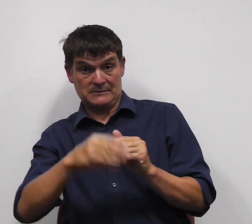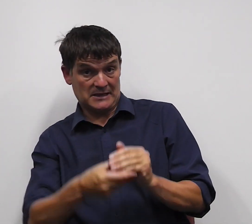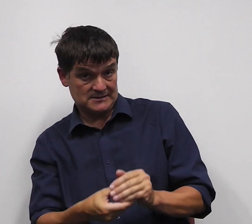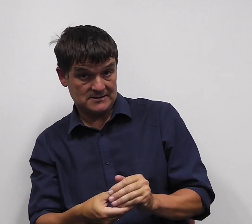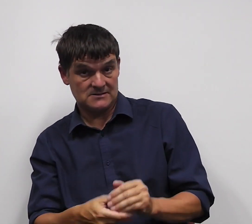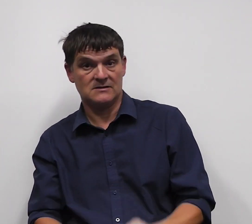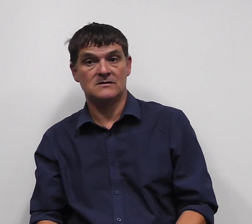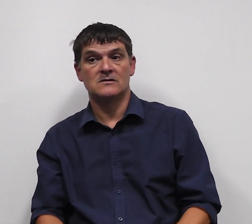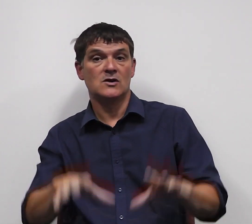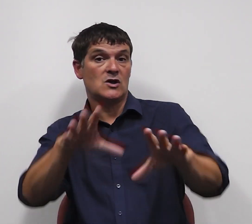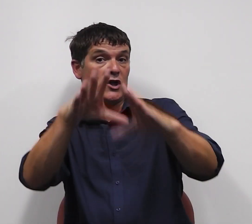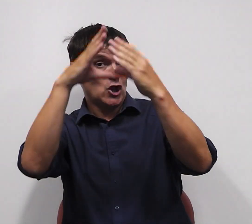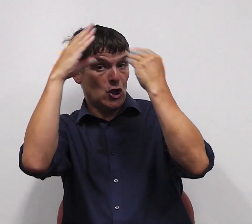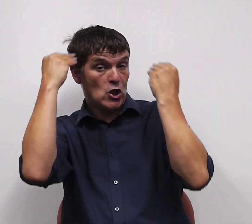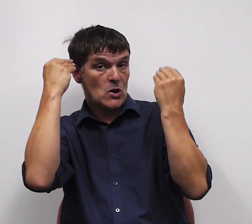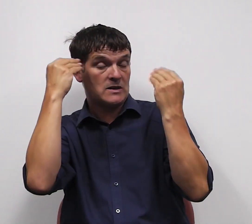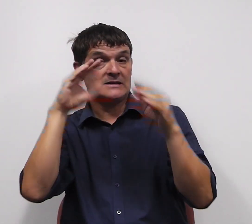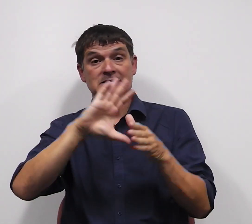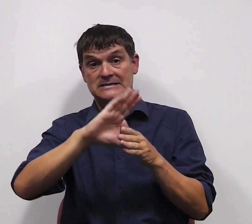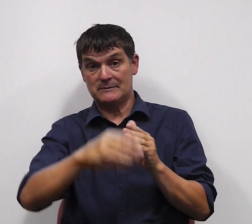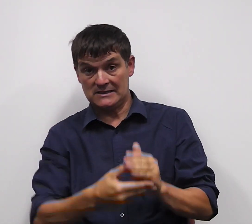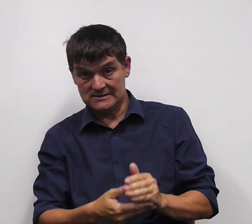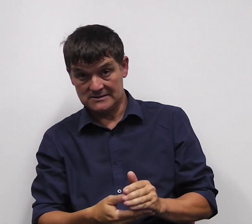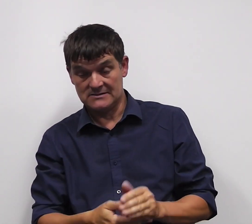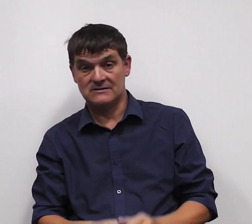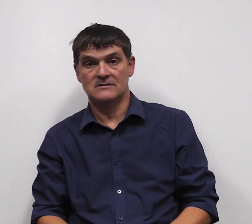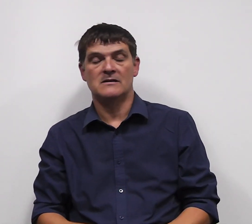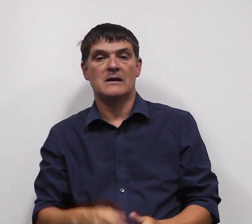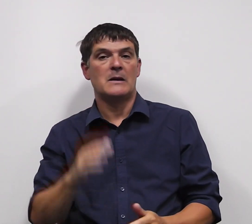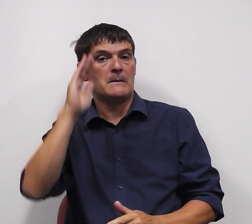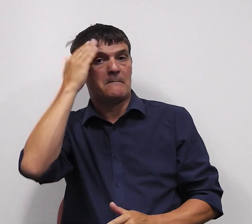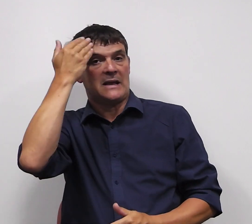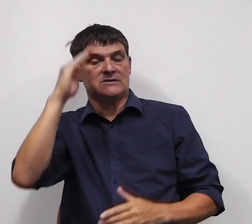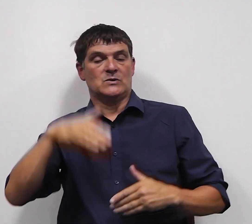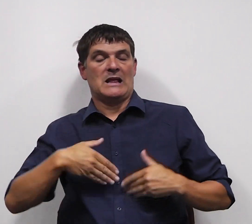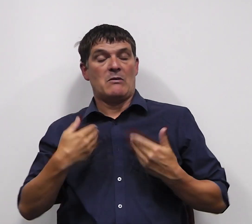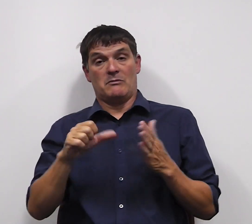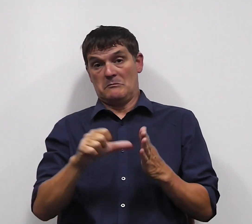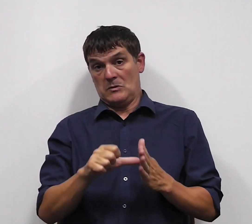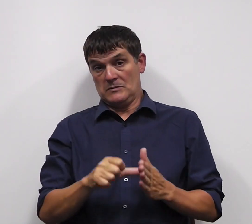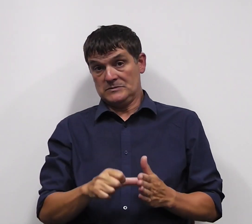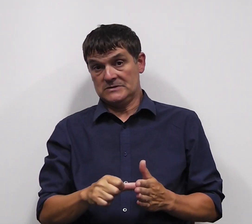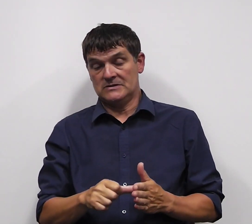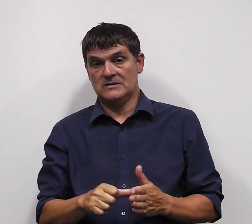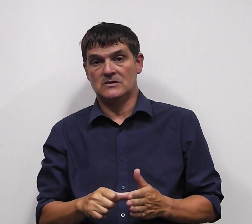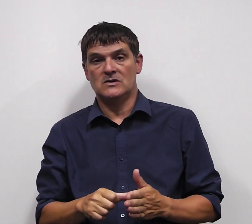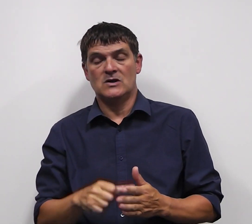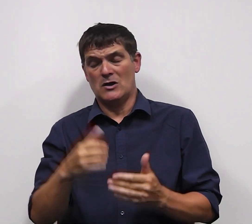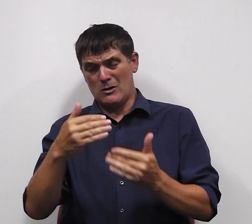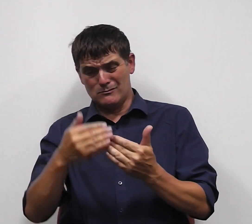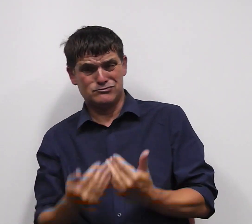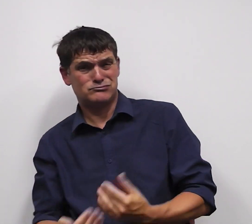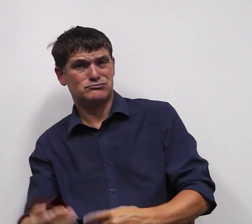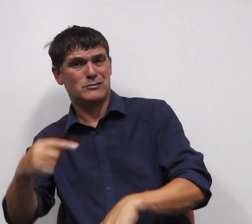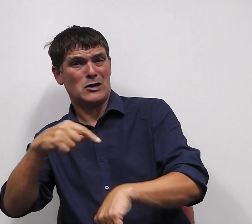learning disability, mental health conditions, long term health conditions